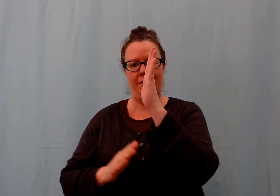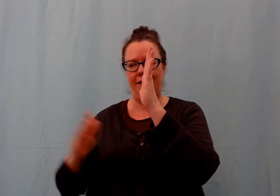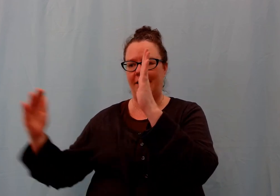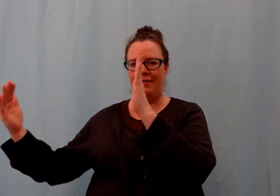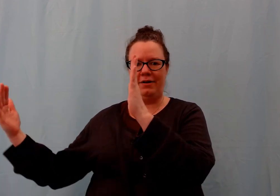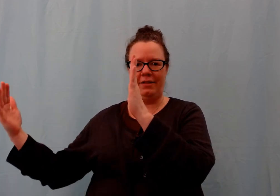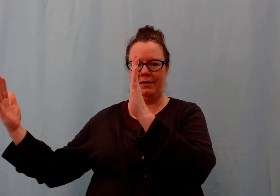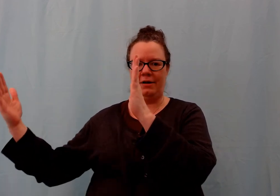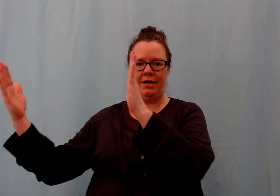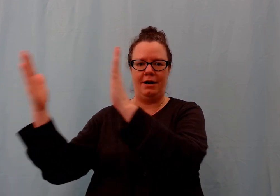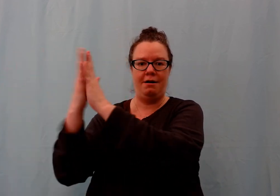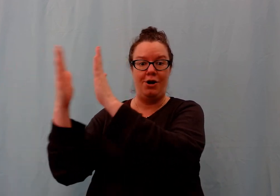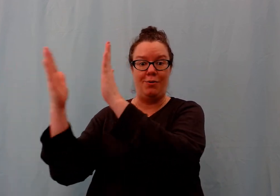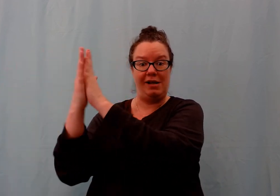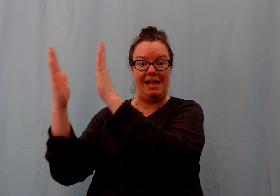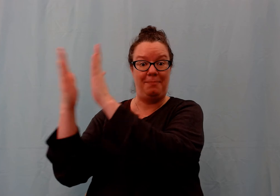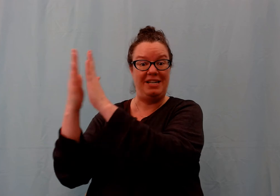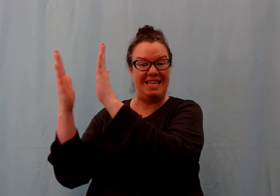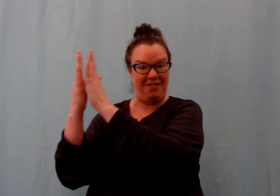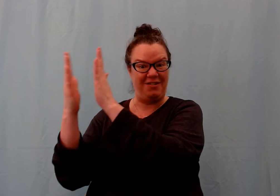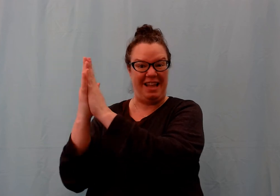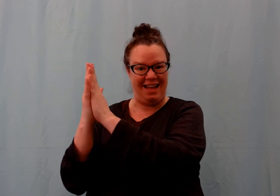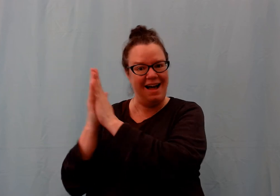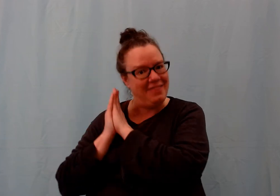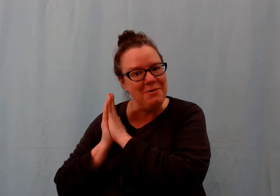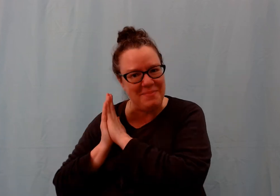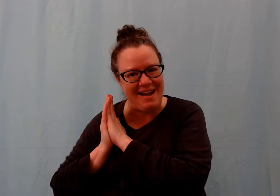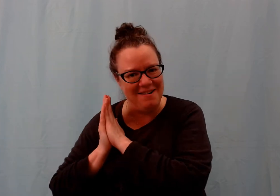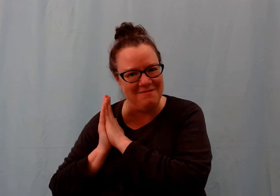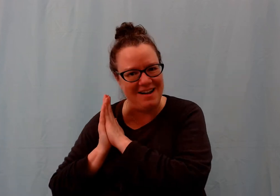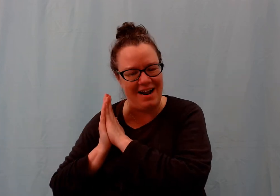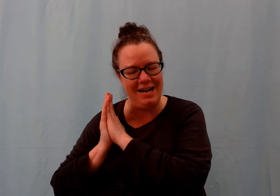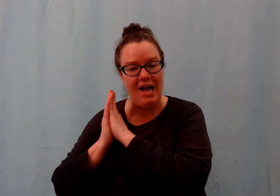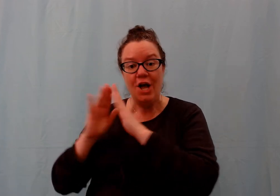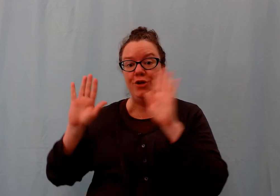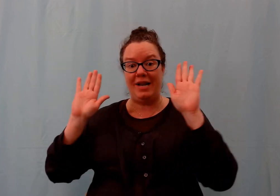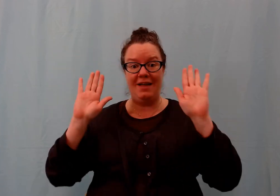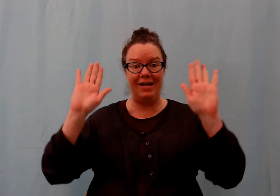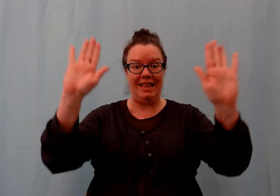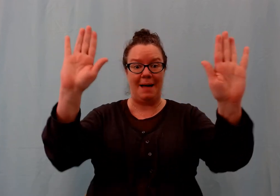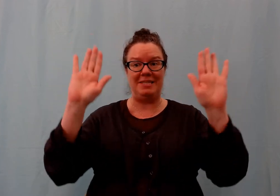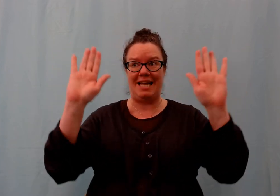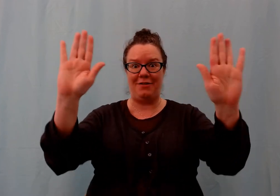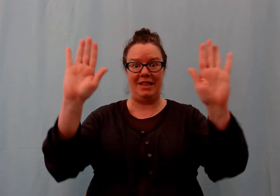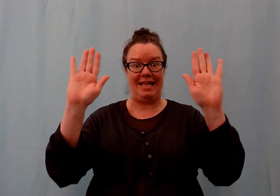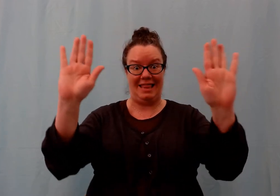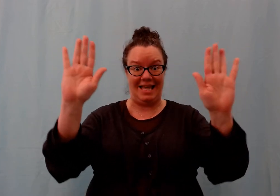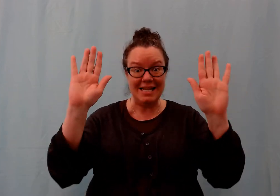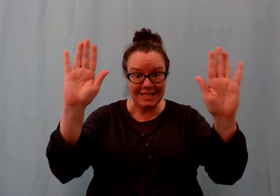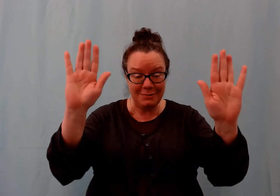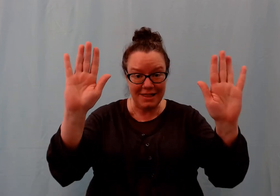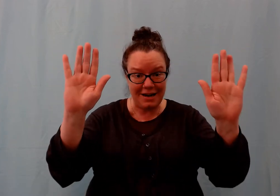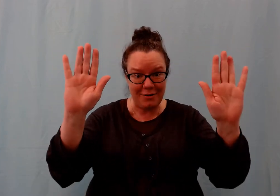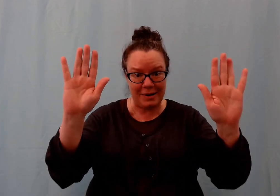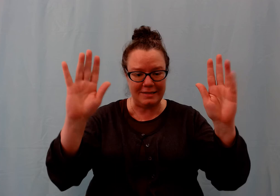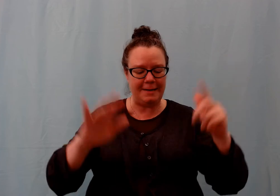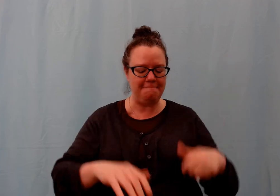and they're here, you can clap together like that. That would be kind of fun, right? You could even clap together like this with another person.